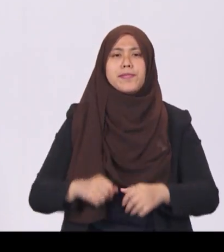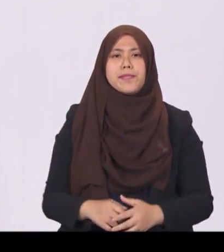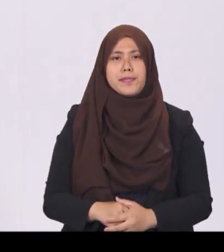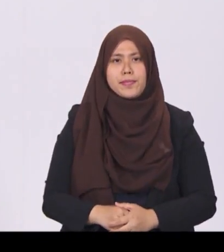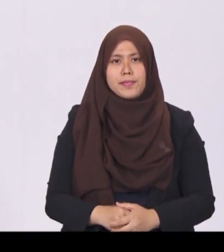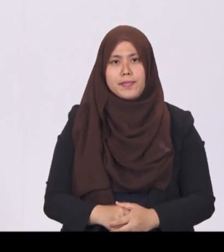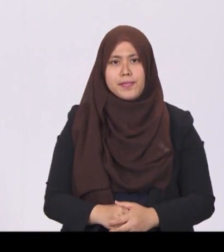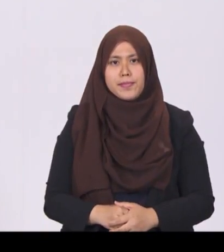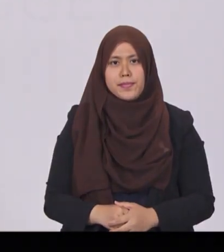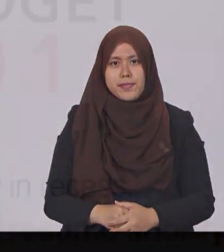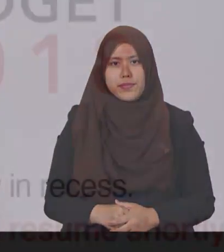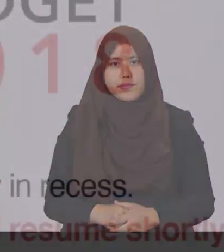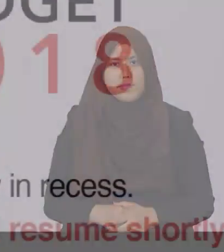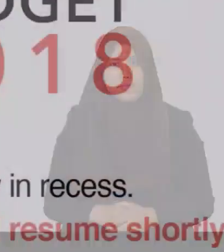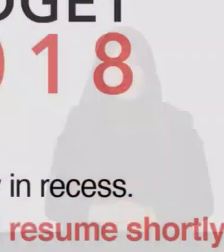Mr I propose to take a break.